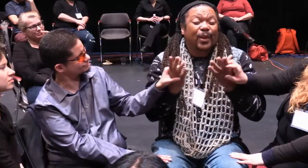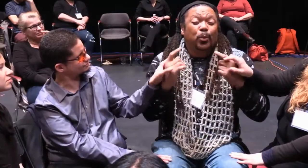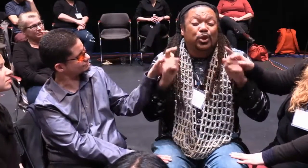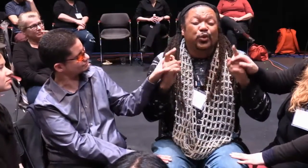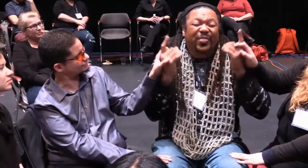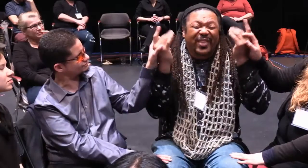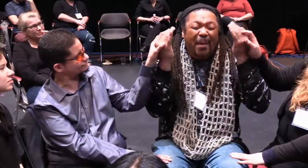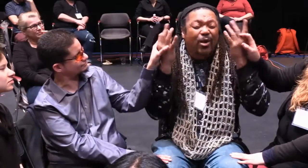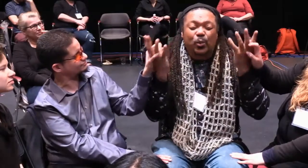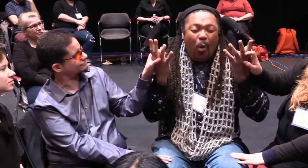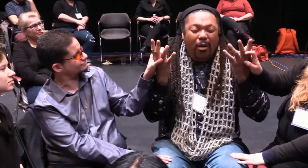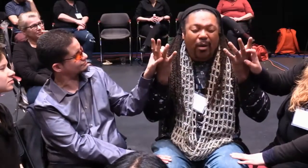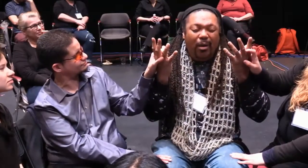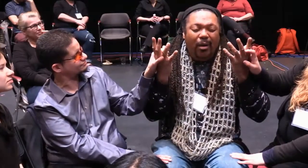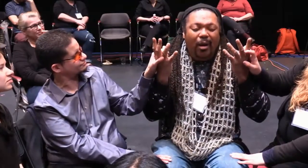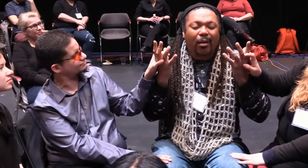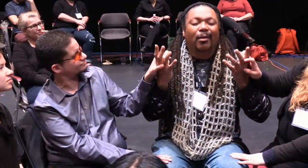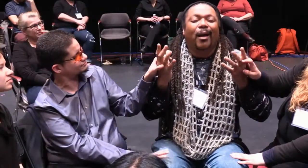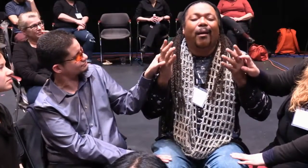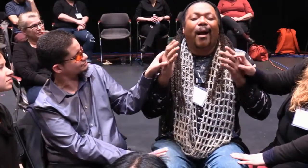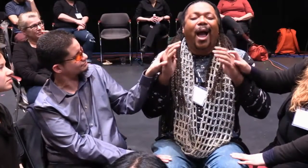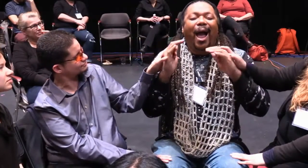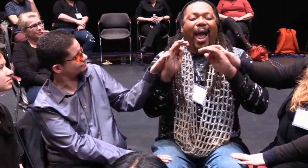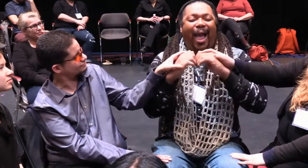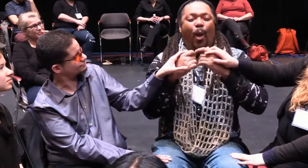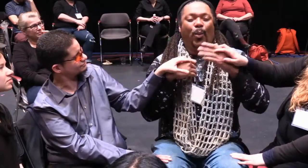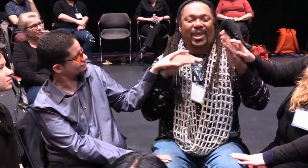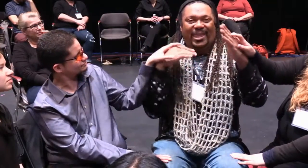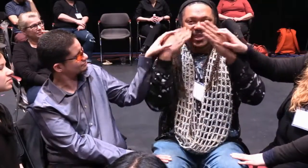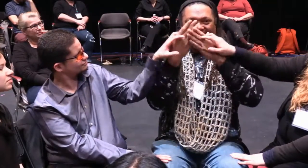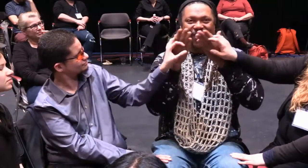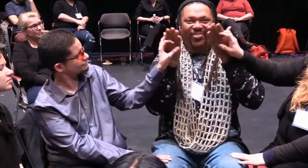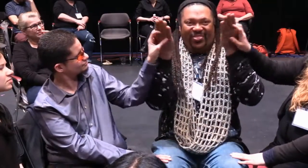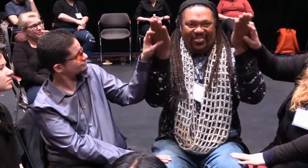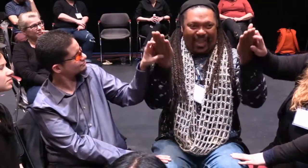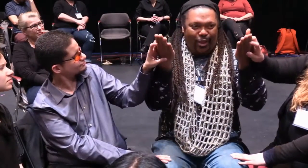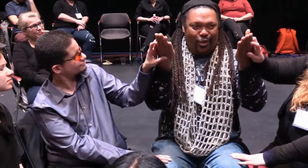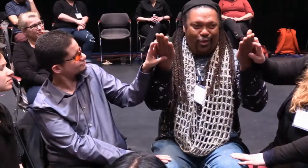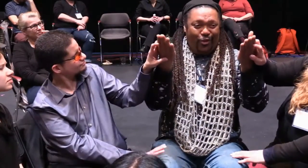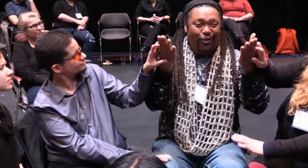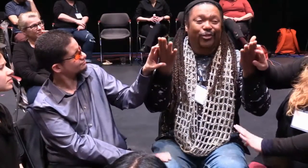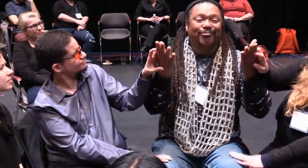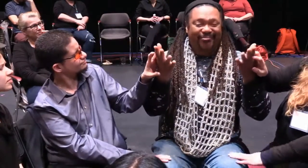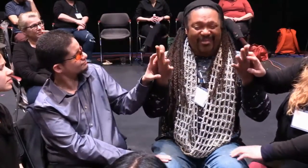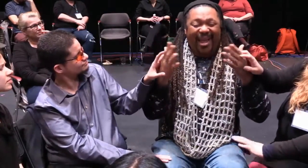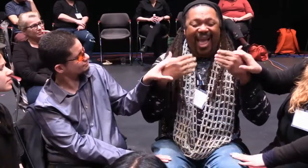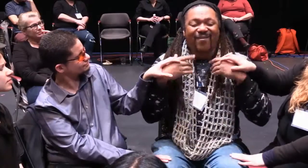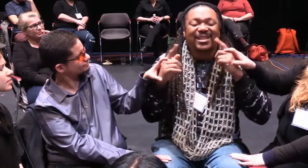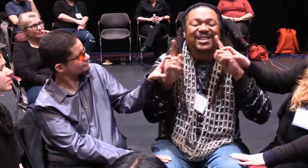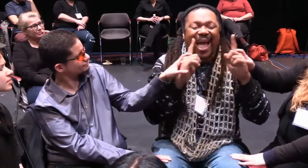up. There is no elite determining who we are. We identify ourselves. We push up.